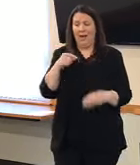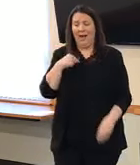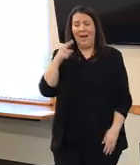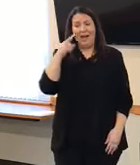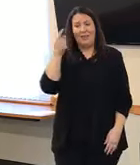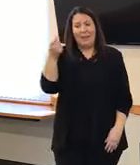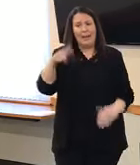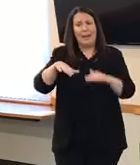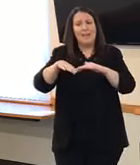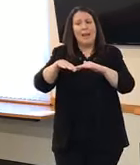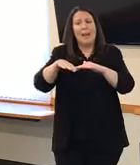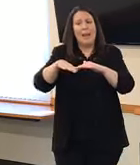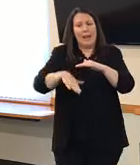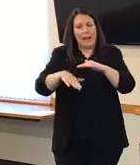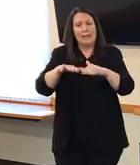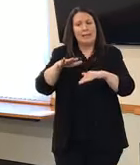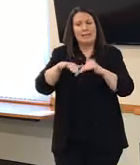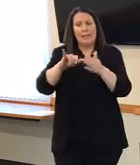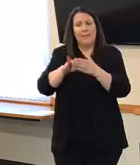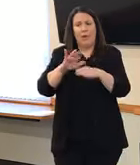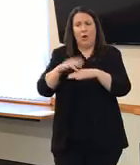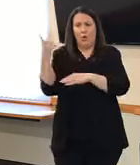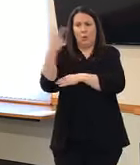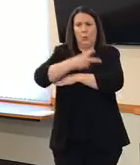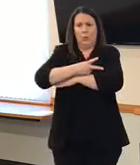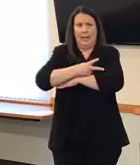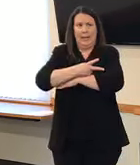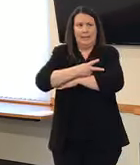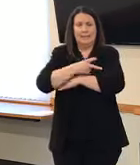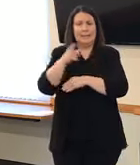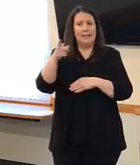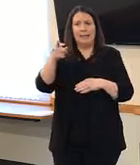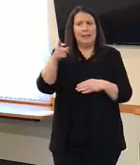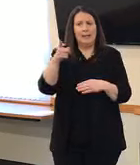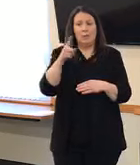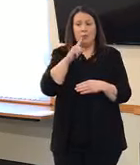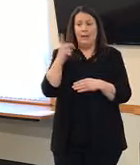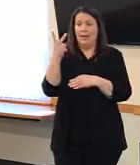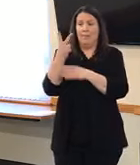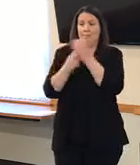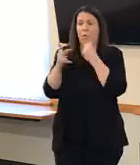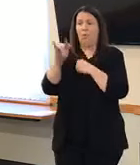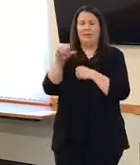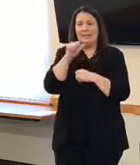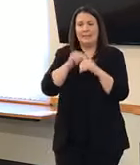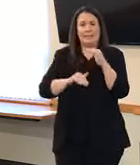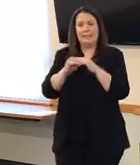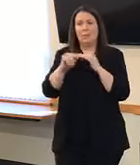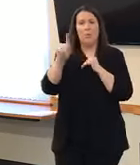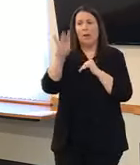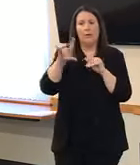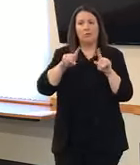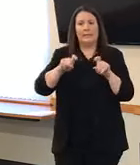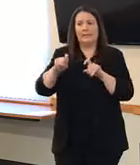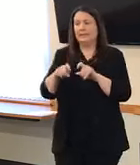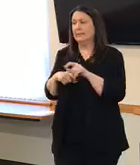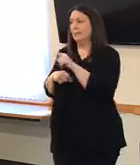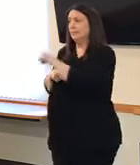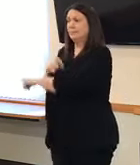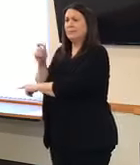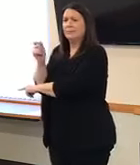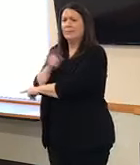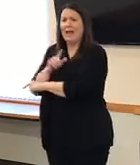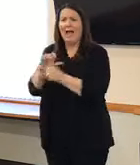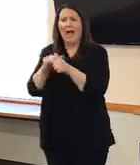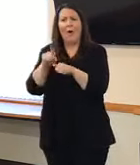were shy of both, on both days that they were having those events. I don't think they actually hit 100 on either one of those days. And will this continue for